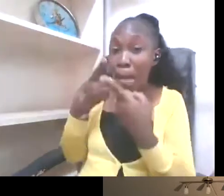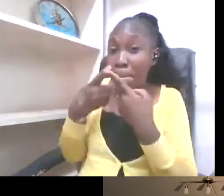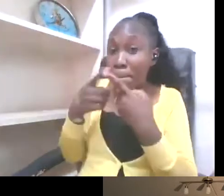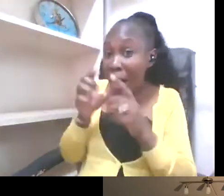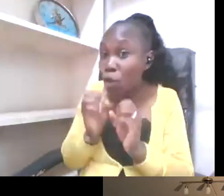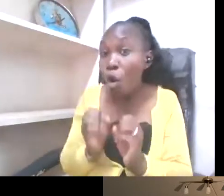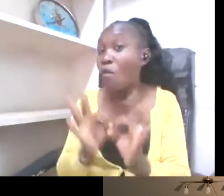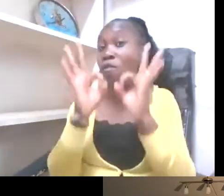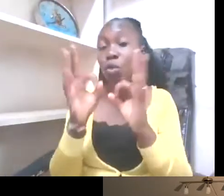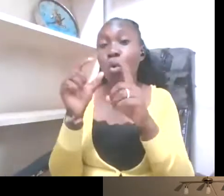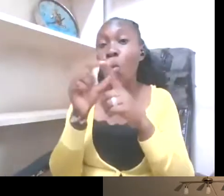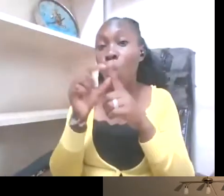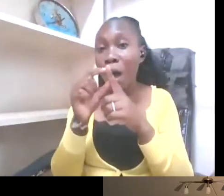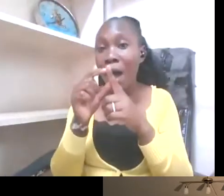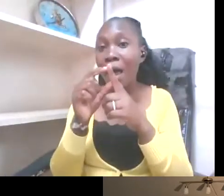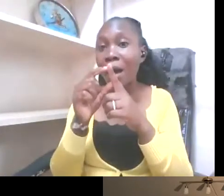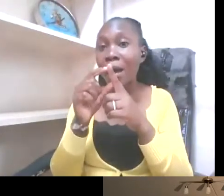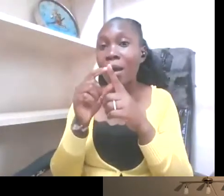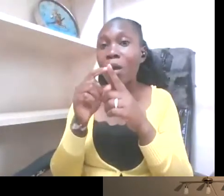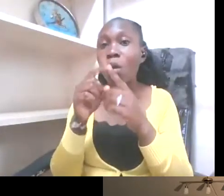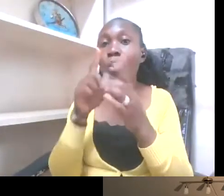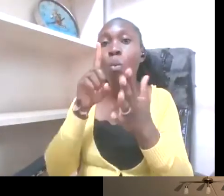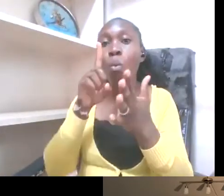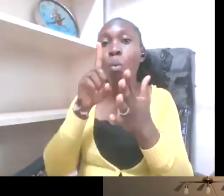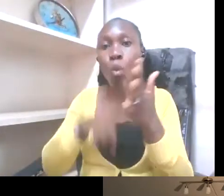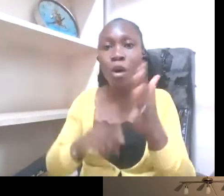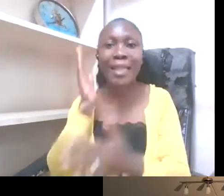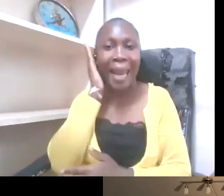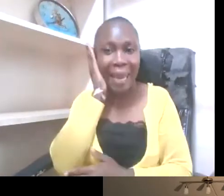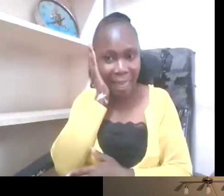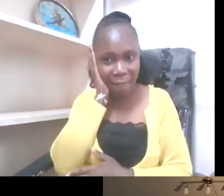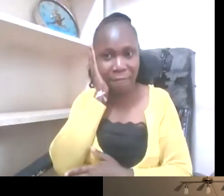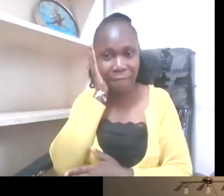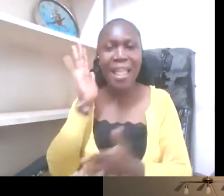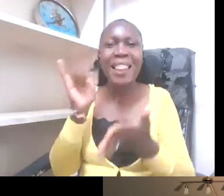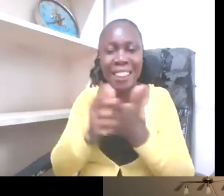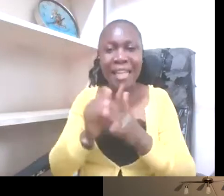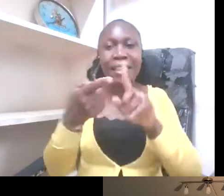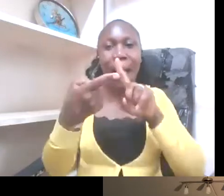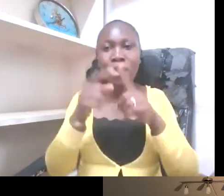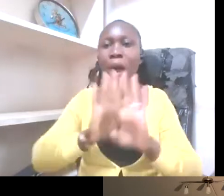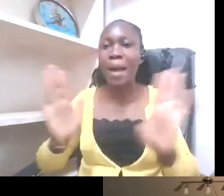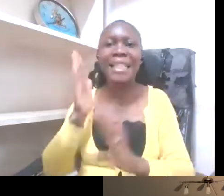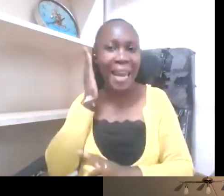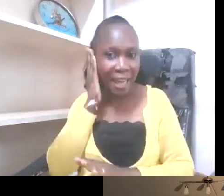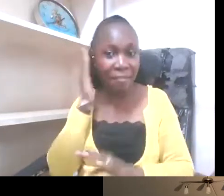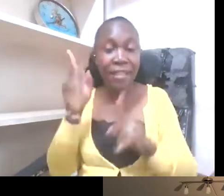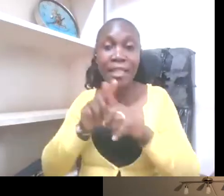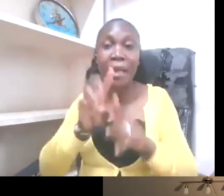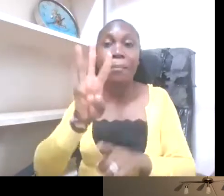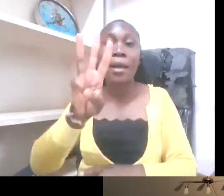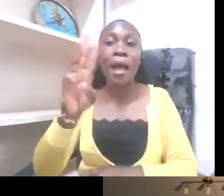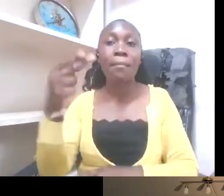preferred is deaf and deaf is a positive word. And the WHO mentions that hearing loss of